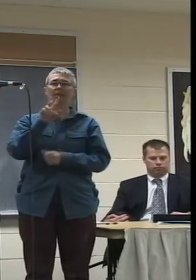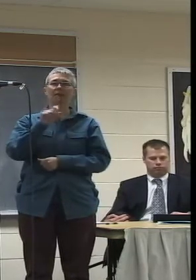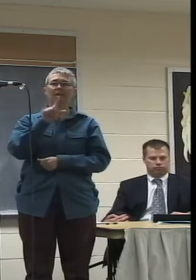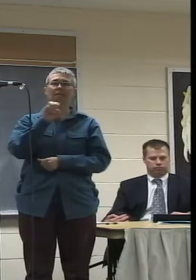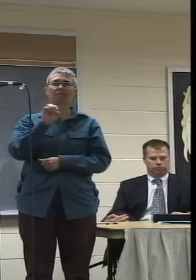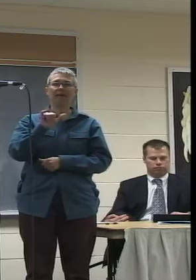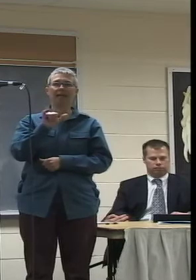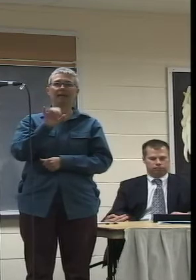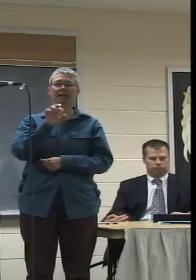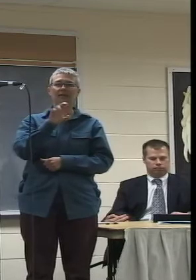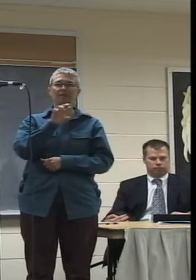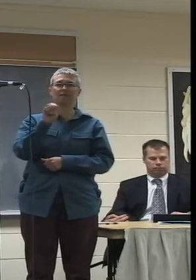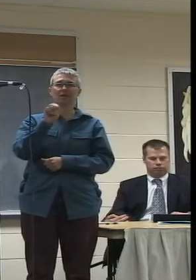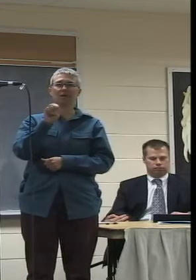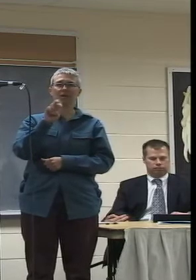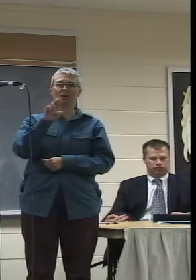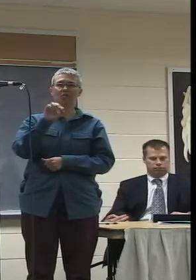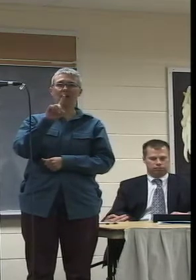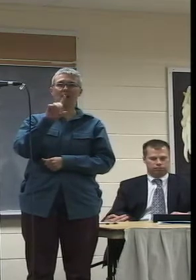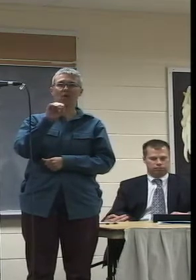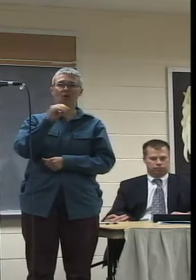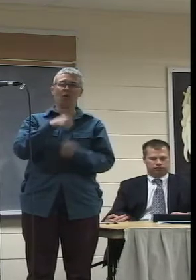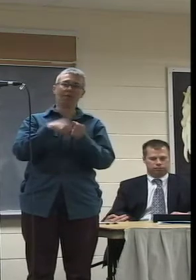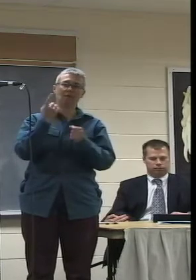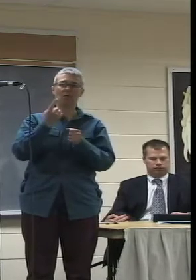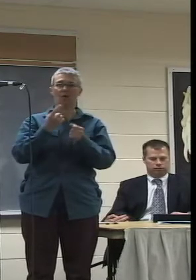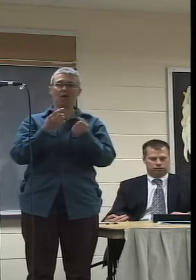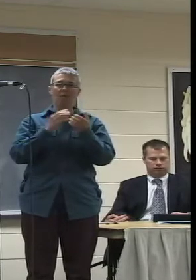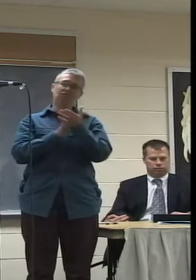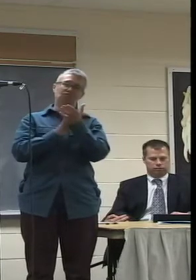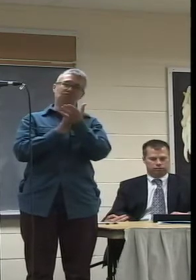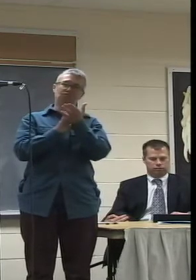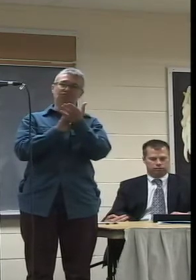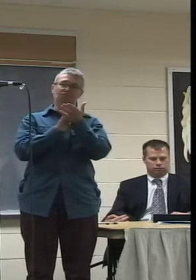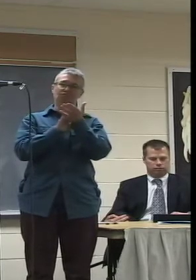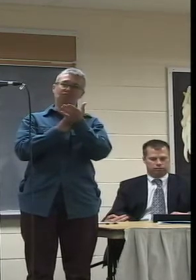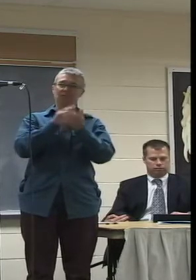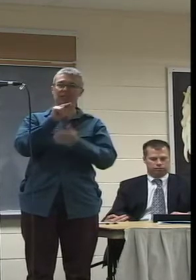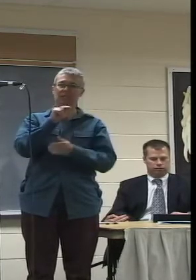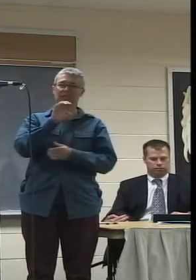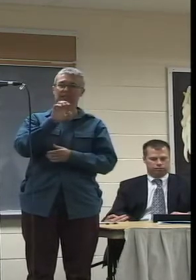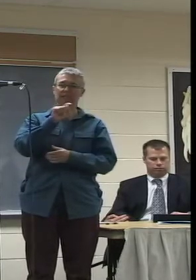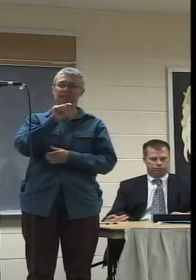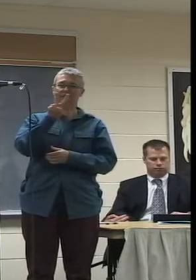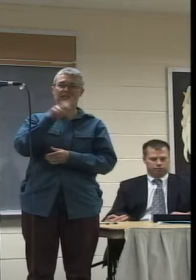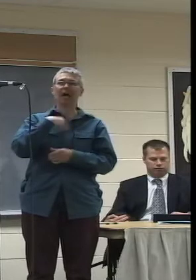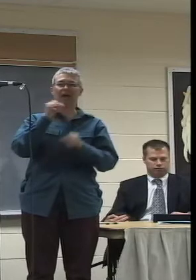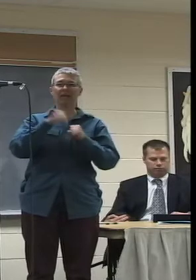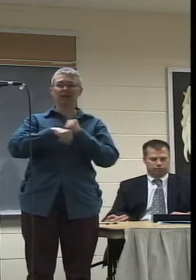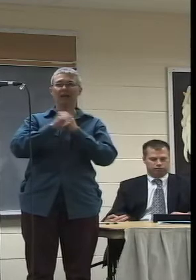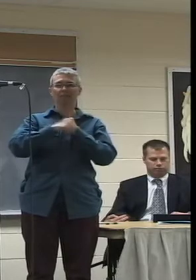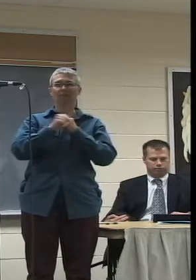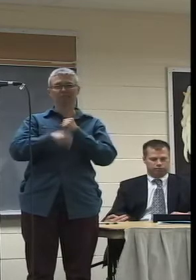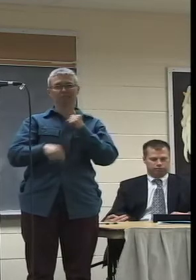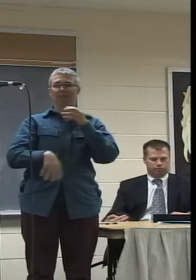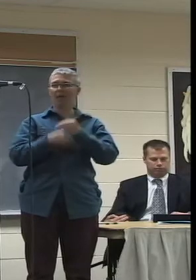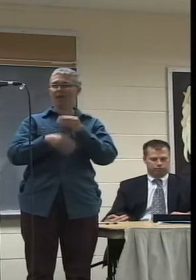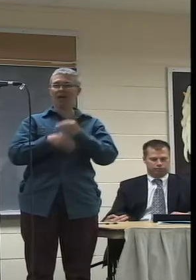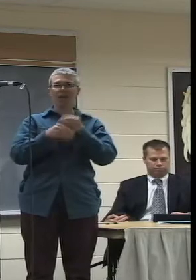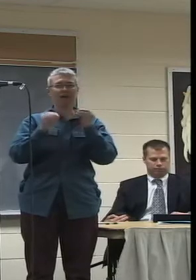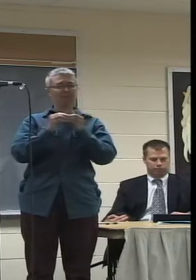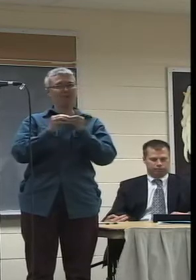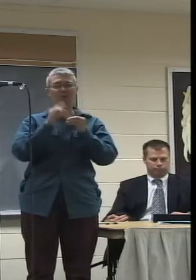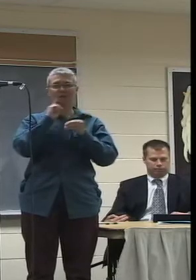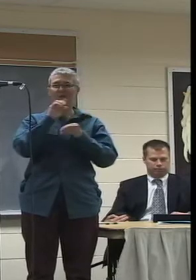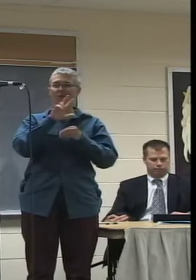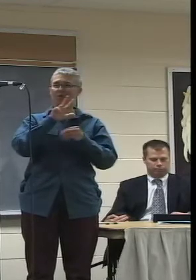Everybody has pretty much been singing the praises of Northampton Community Television all day, and I could probably do it for another three to seven